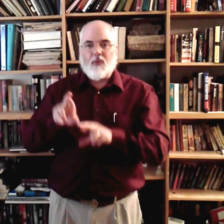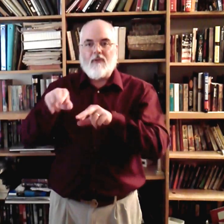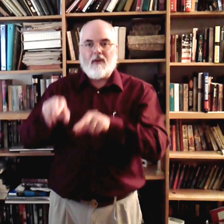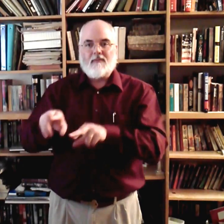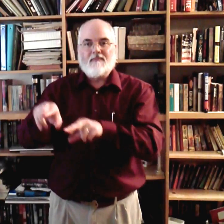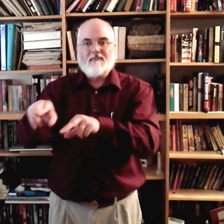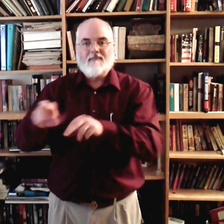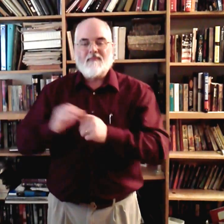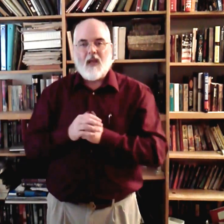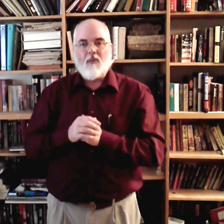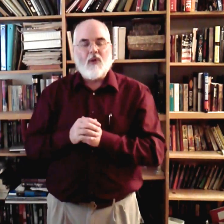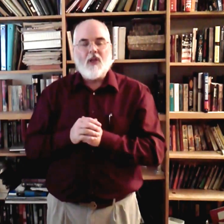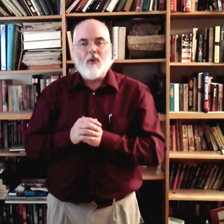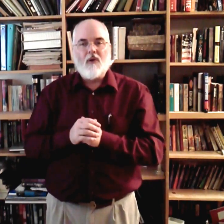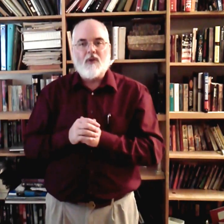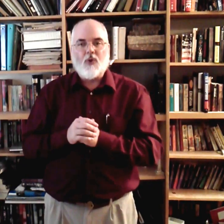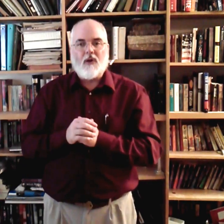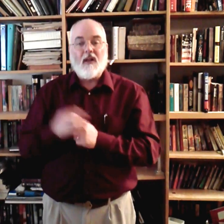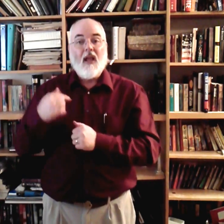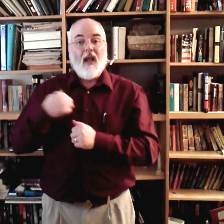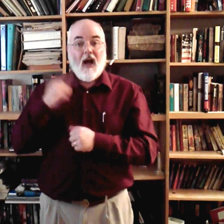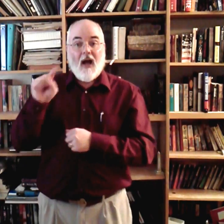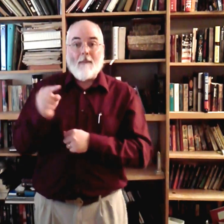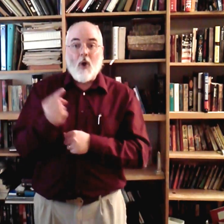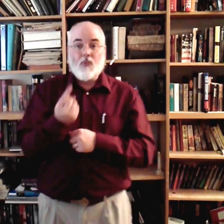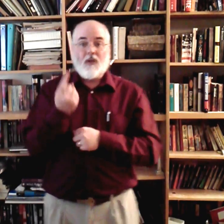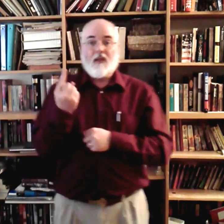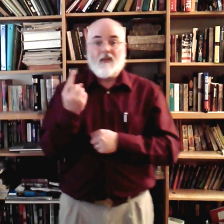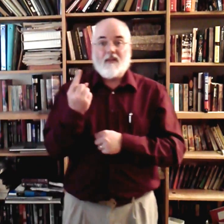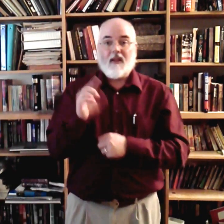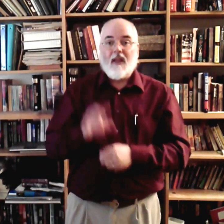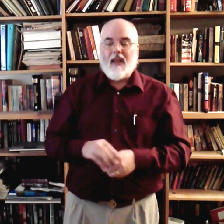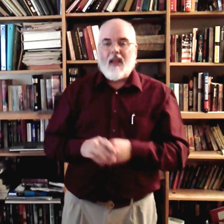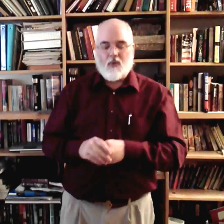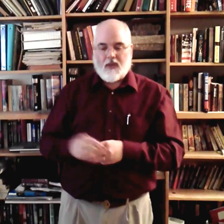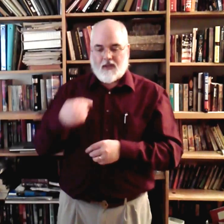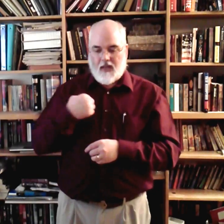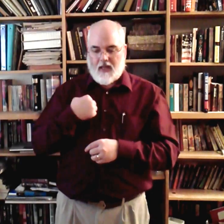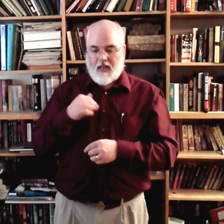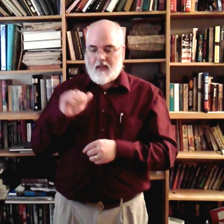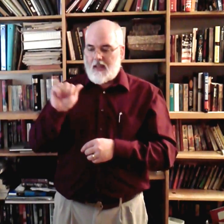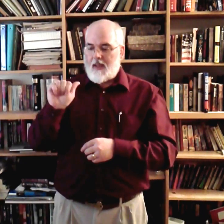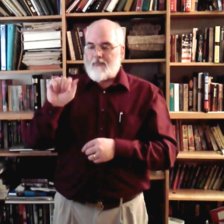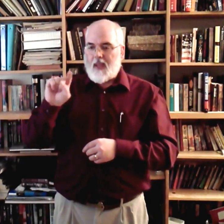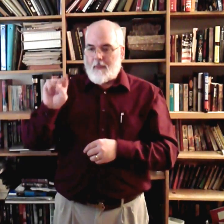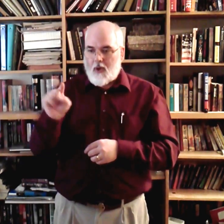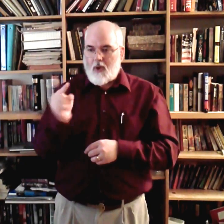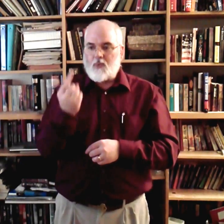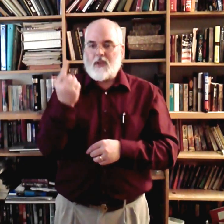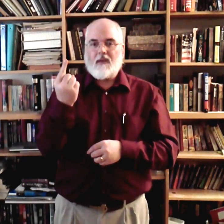then river. I'm only going over Jordan. I'm only, only. I am only,